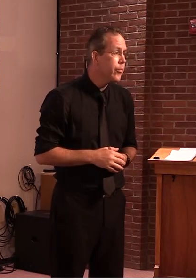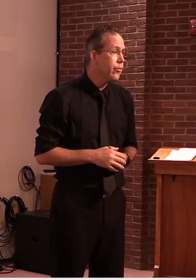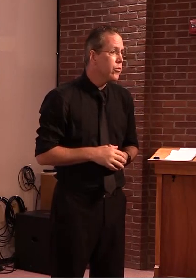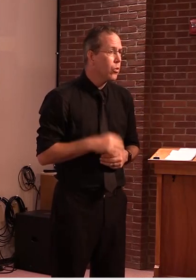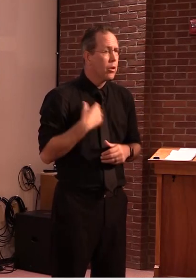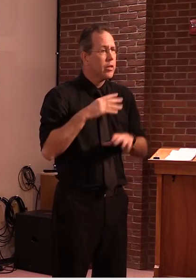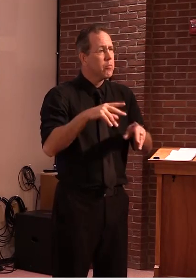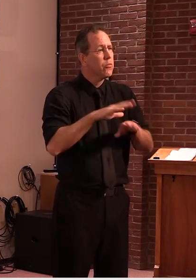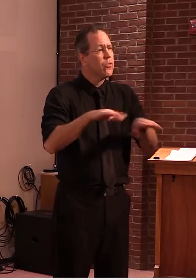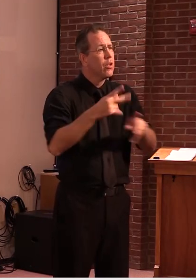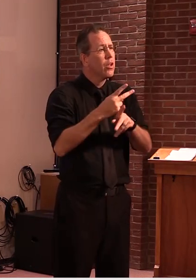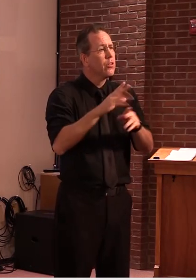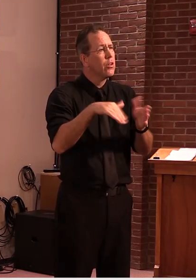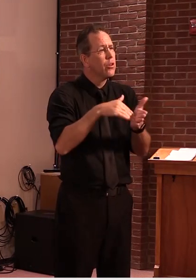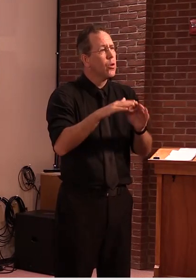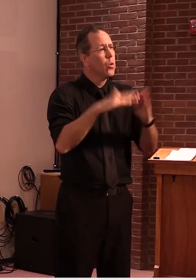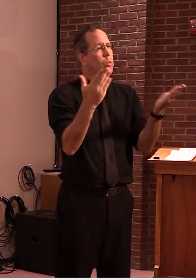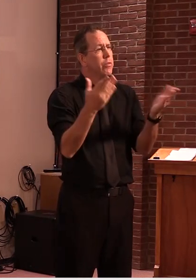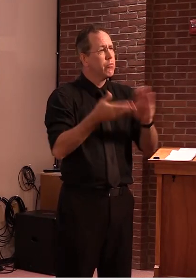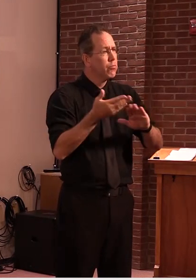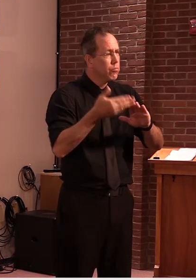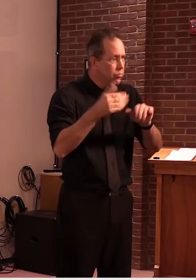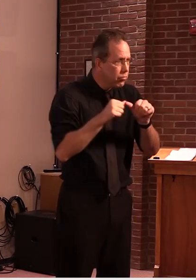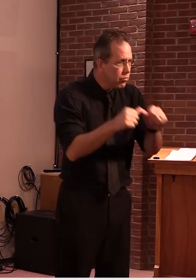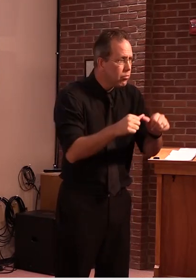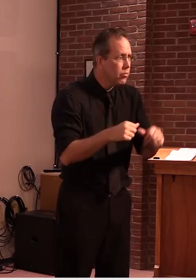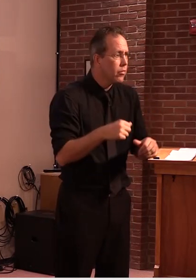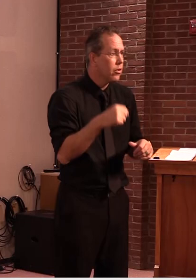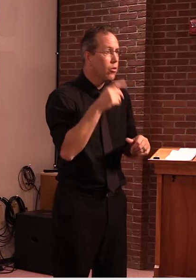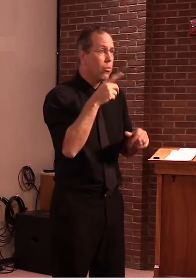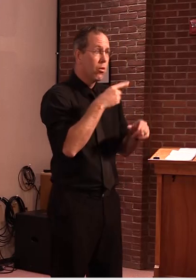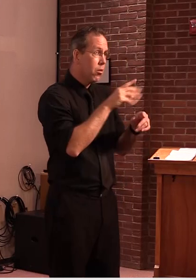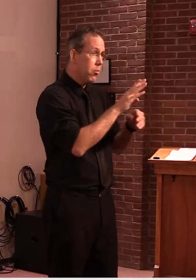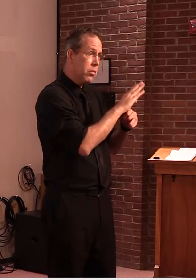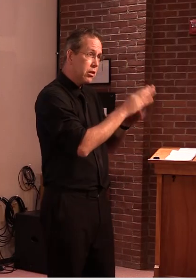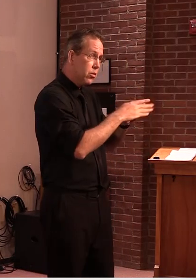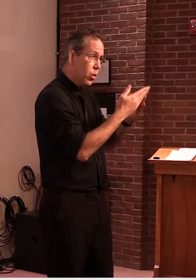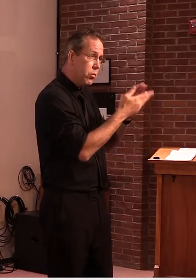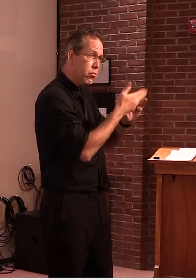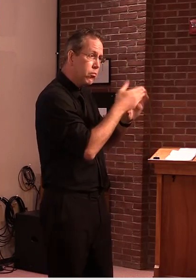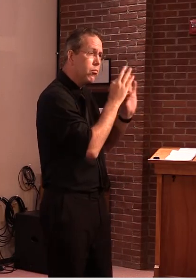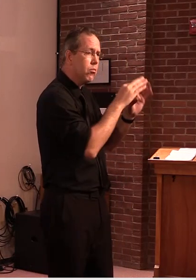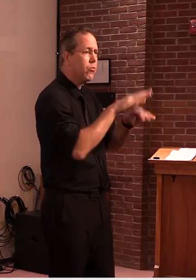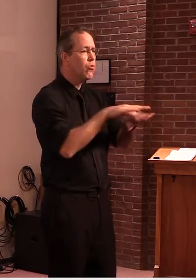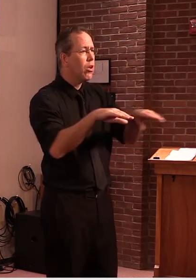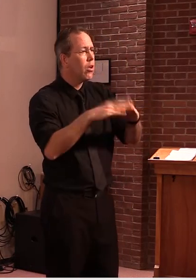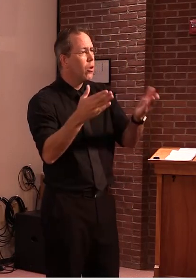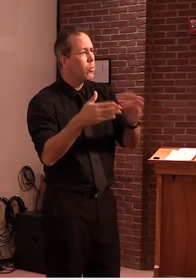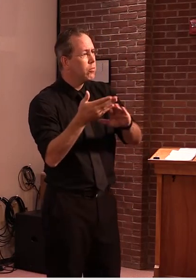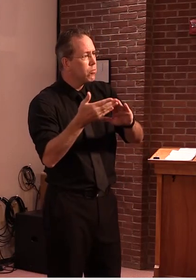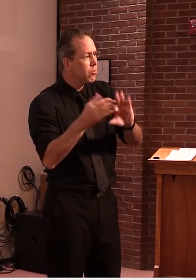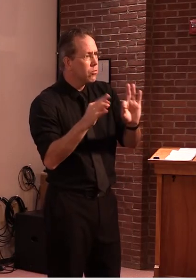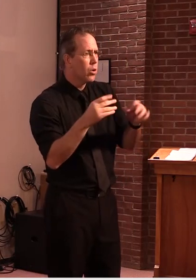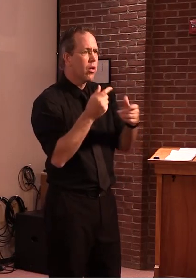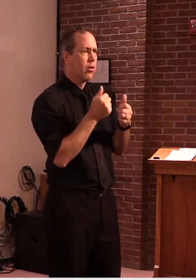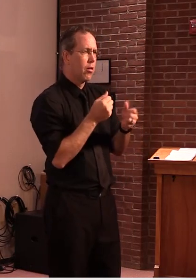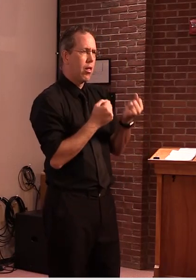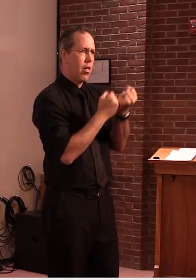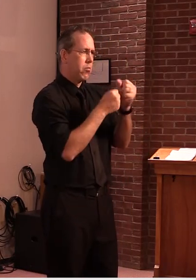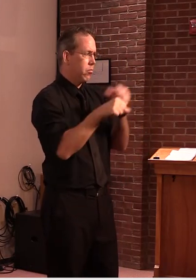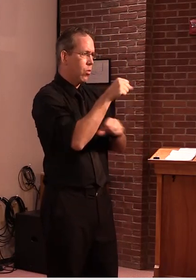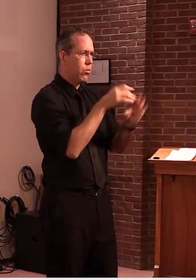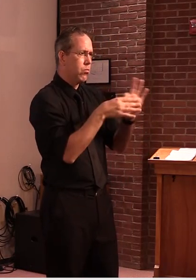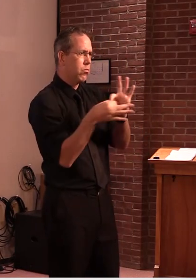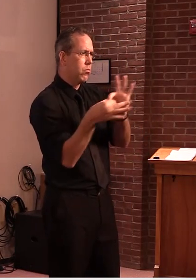this economy going and the childcare economy going during a time when it was critical to to